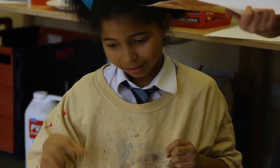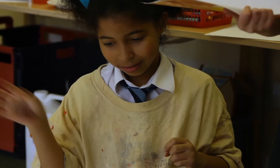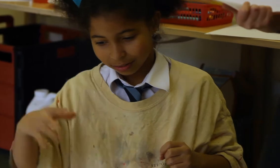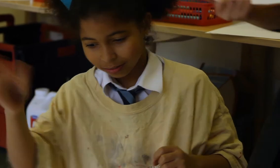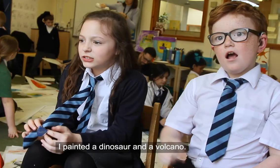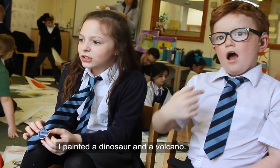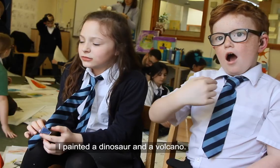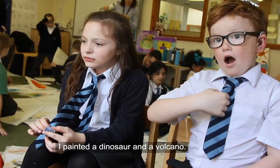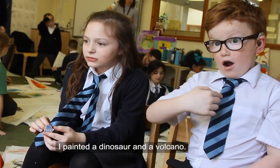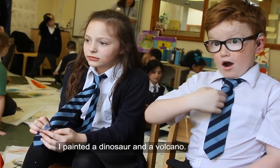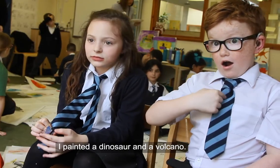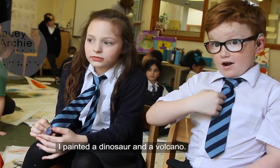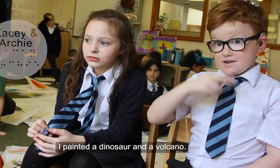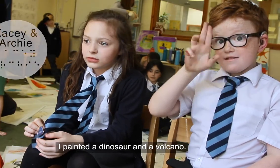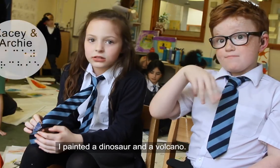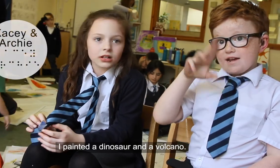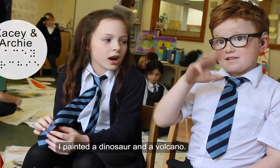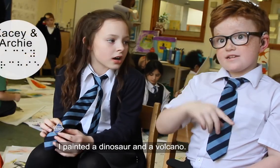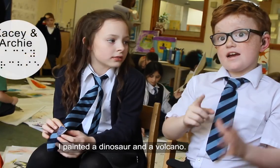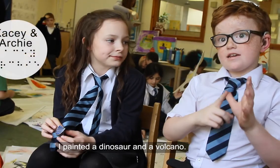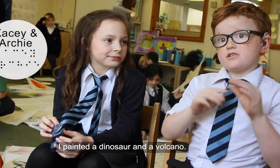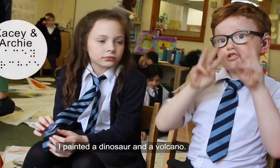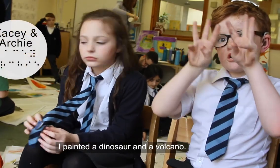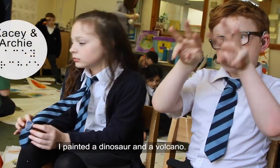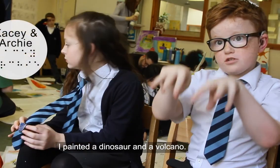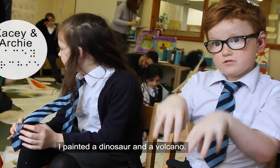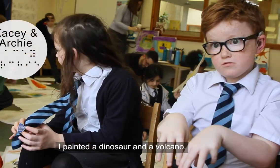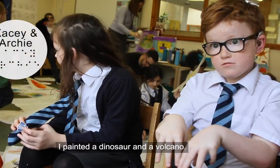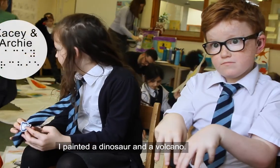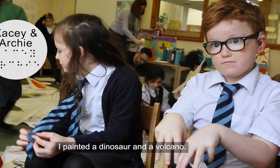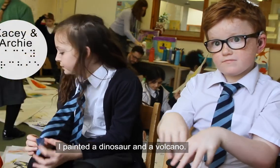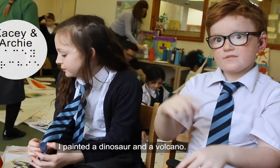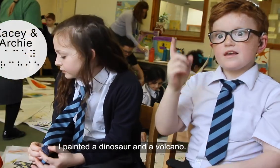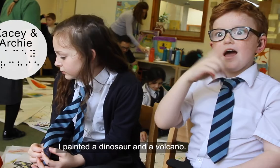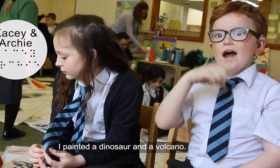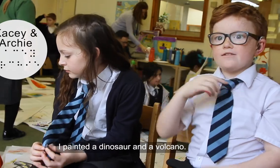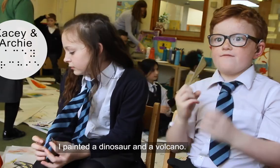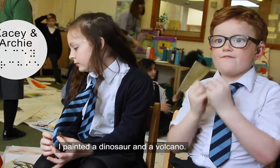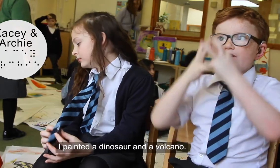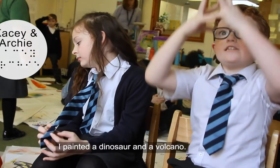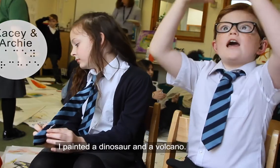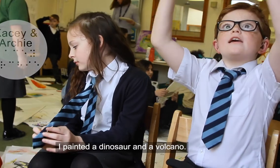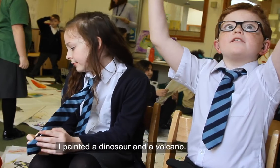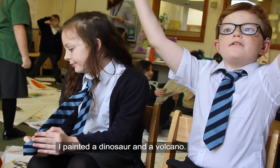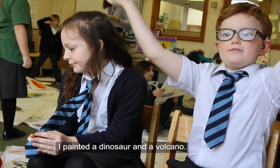What are you paying to get the back in? painted a domino and a fun pain model.